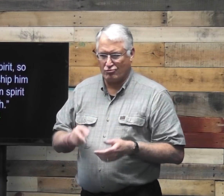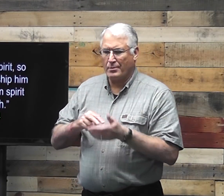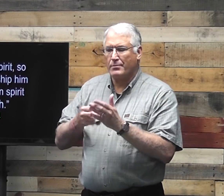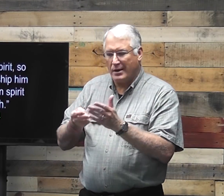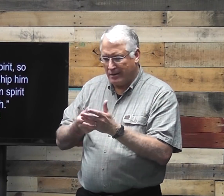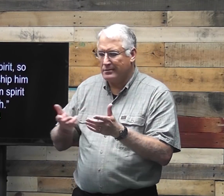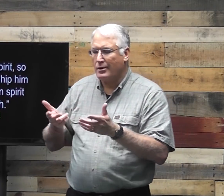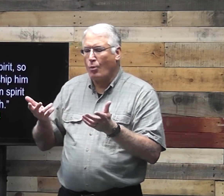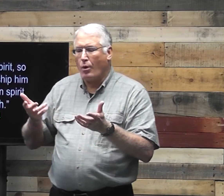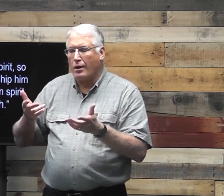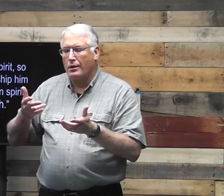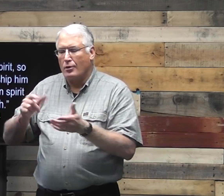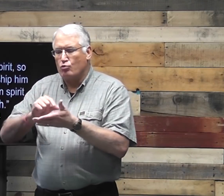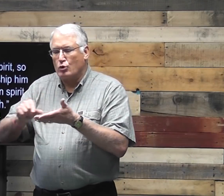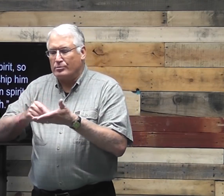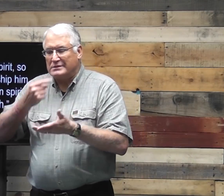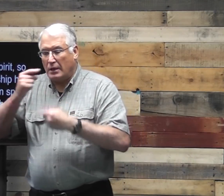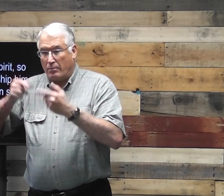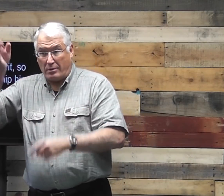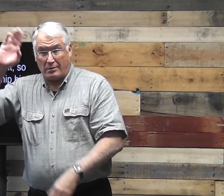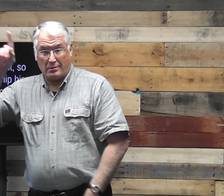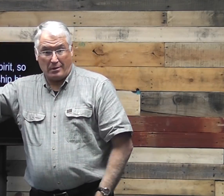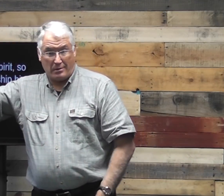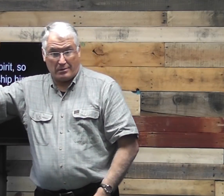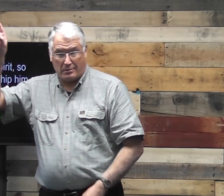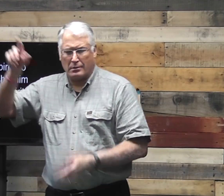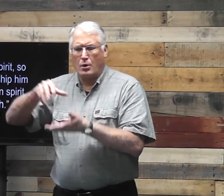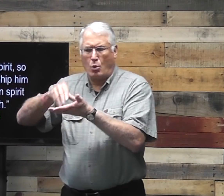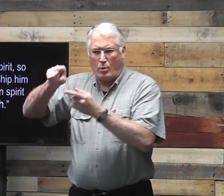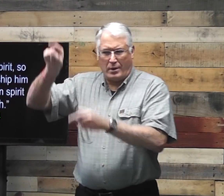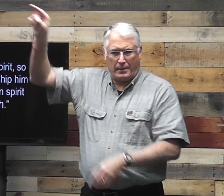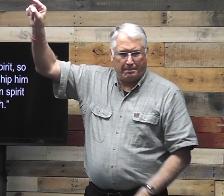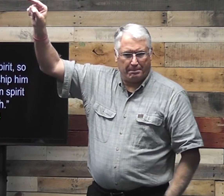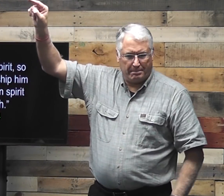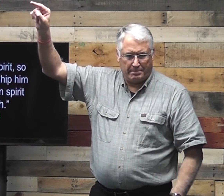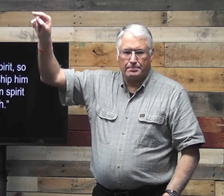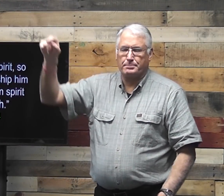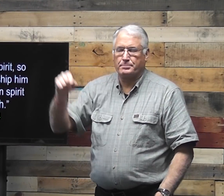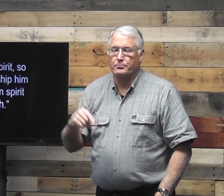The word truth means that scripture says about God.